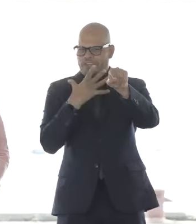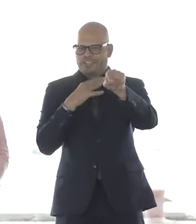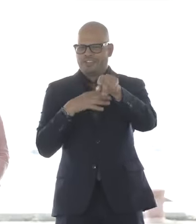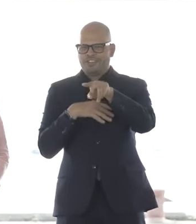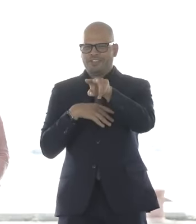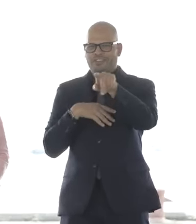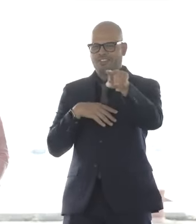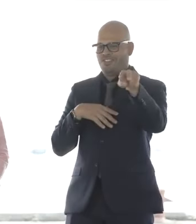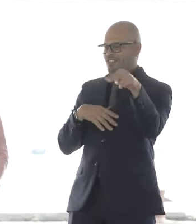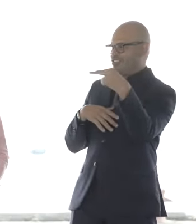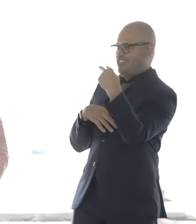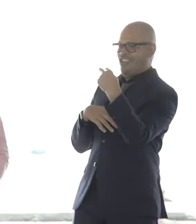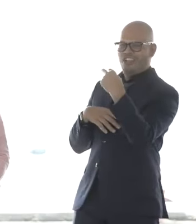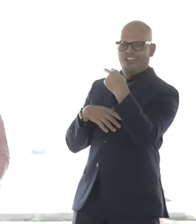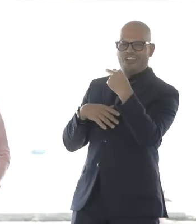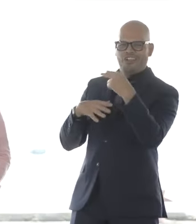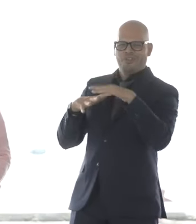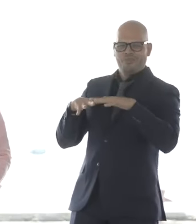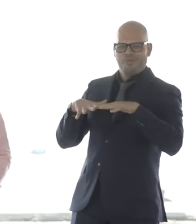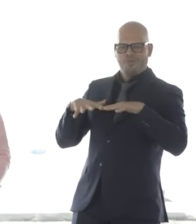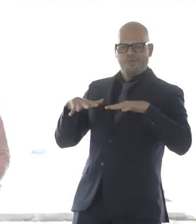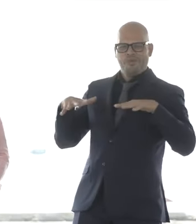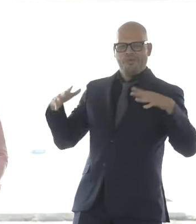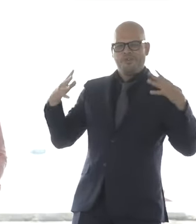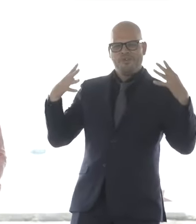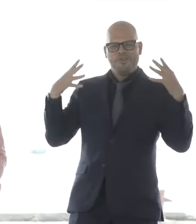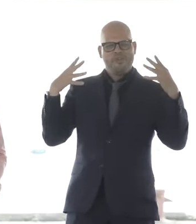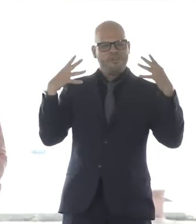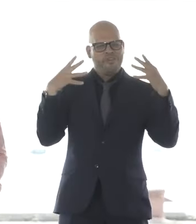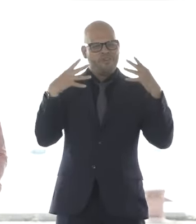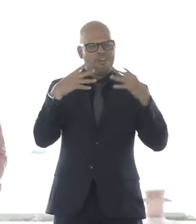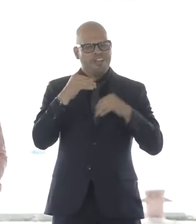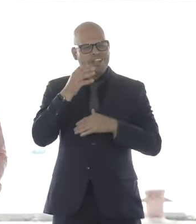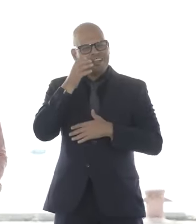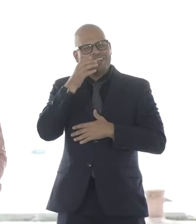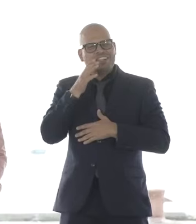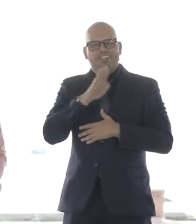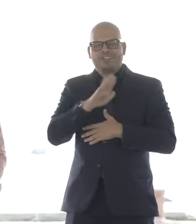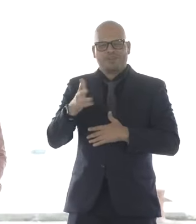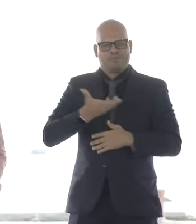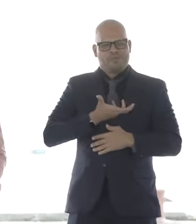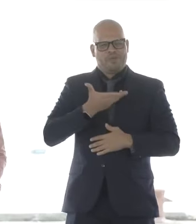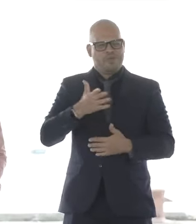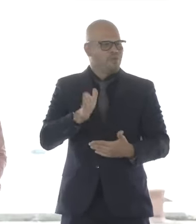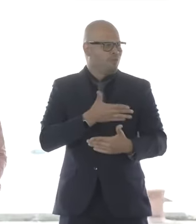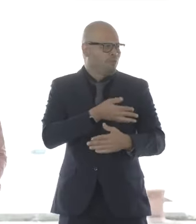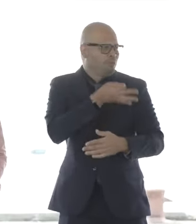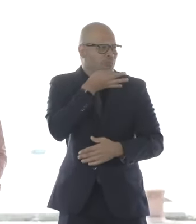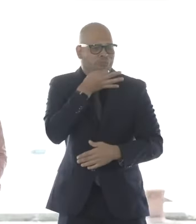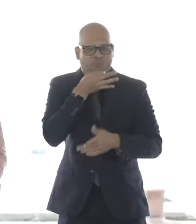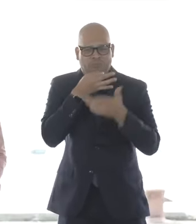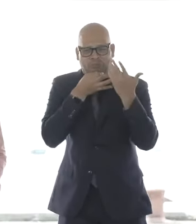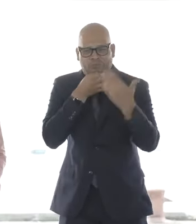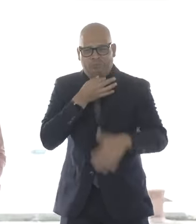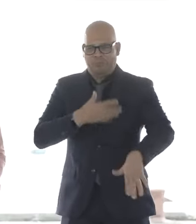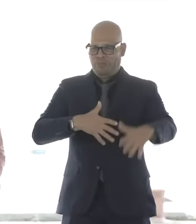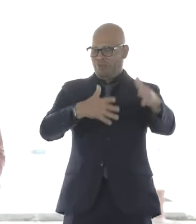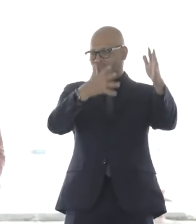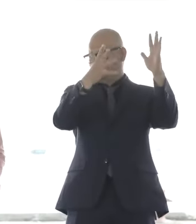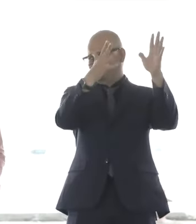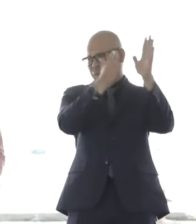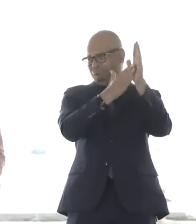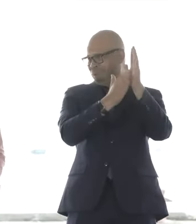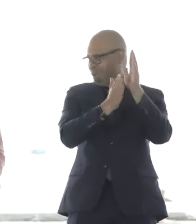on the water here and to listen to your poetry. Let's give it up for the mayor, calling on and hearkening